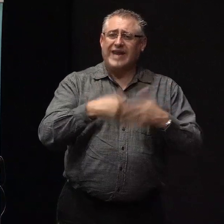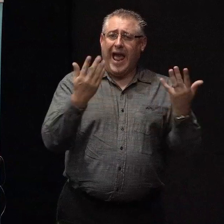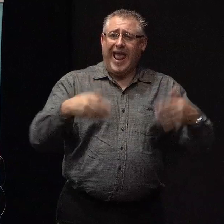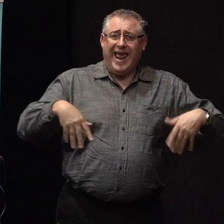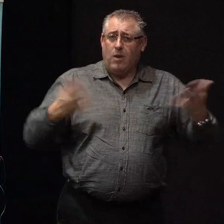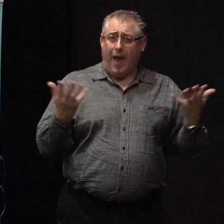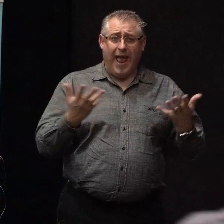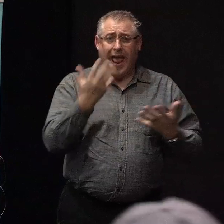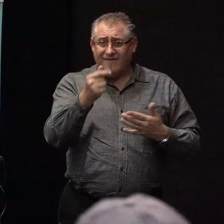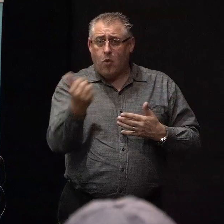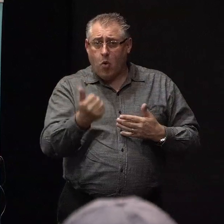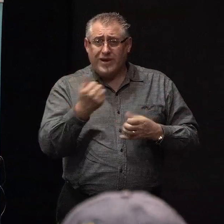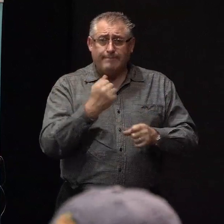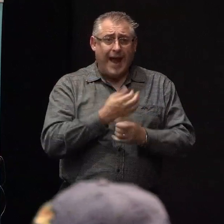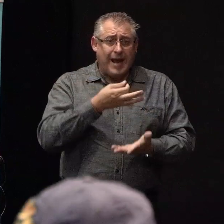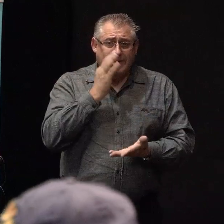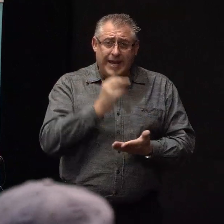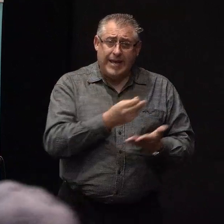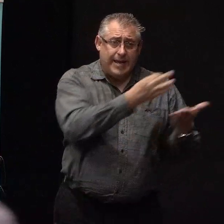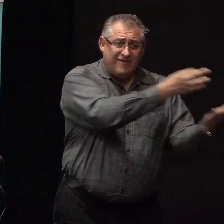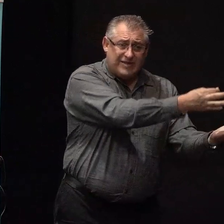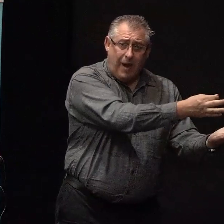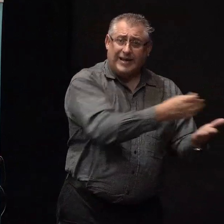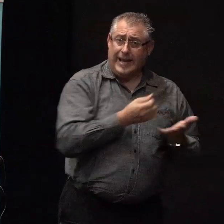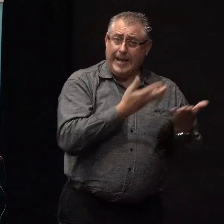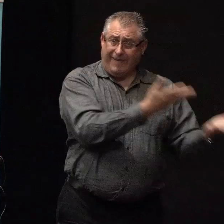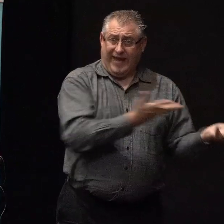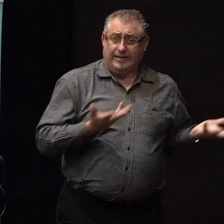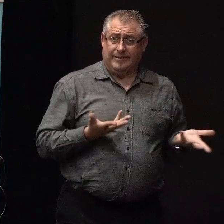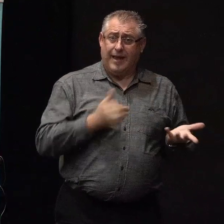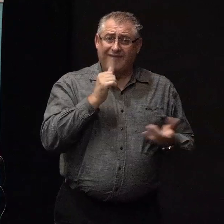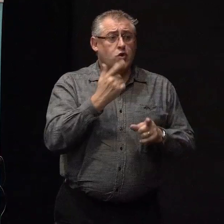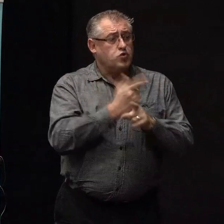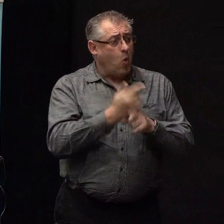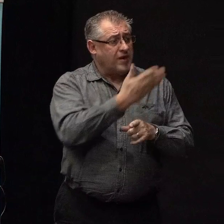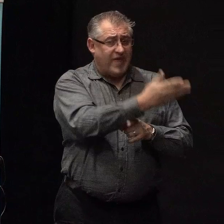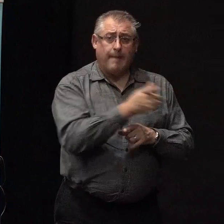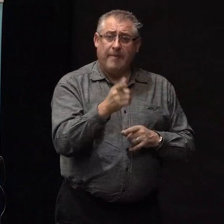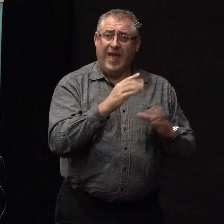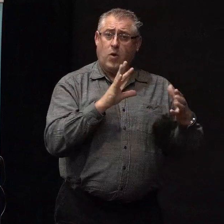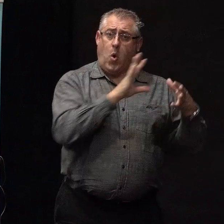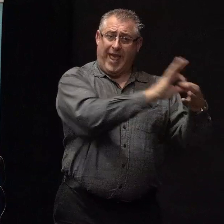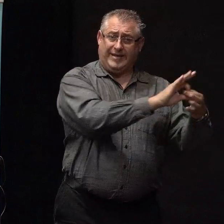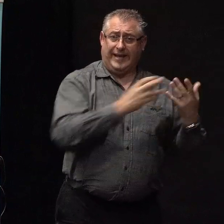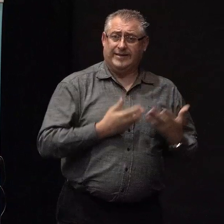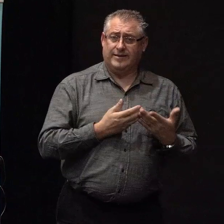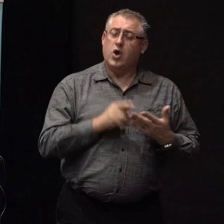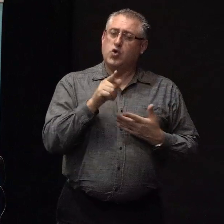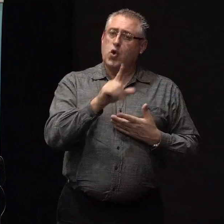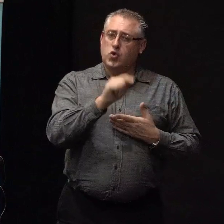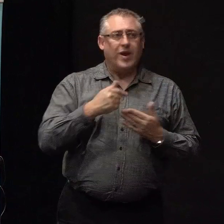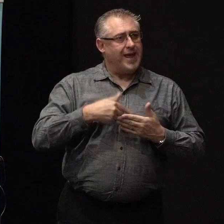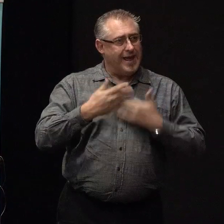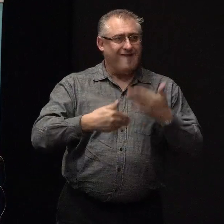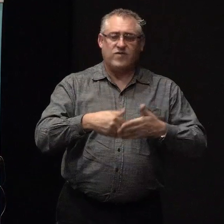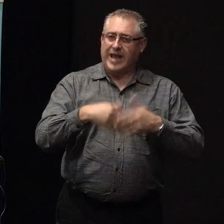you already made a cup of tea for someone? Well, that's giving. If you spoke to them when you gave it to them, that's connecting. You're doing it every